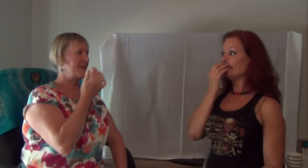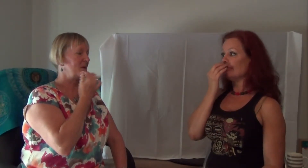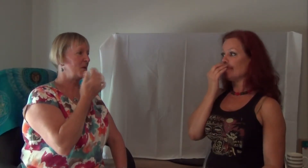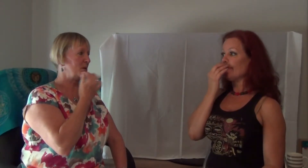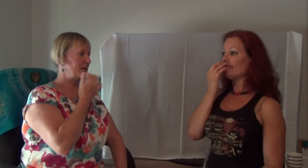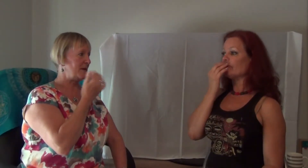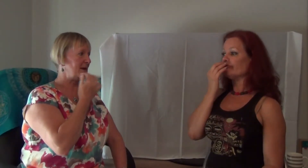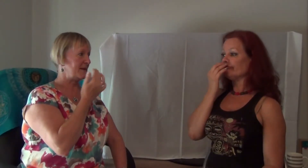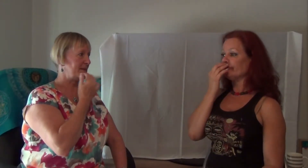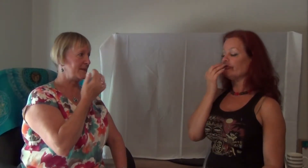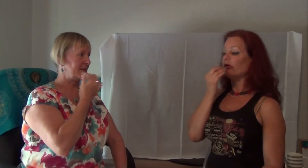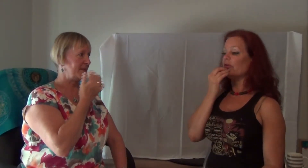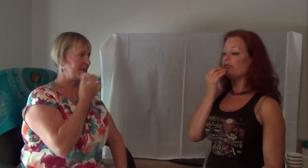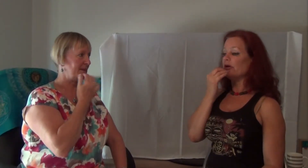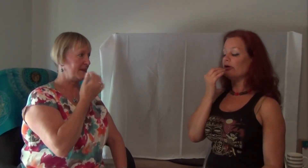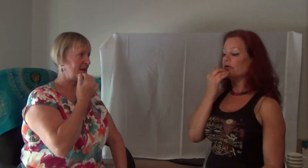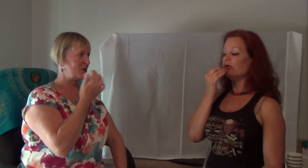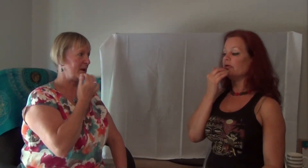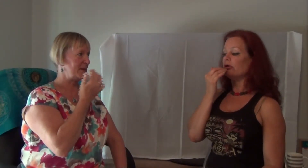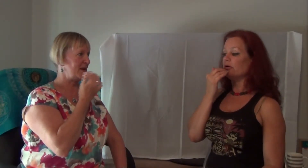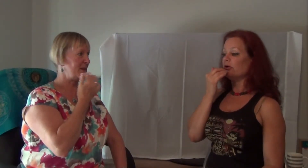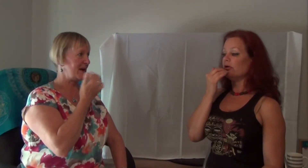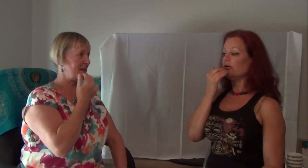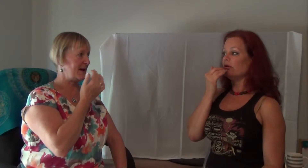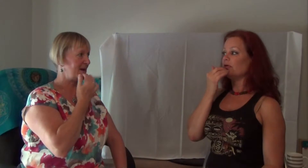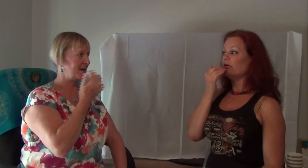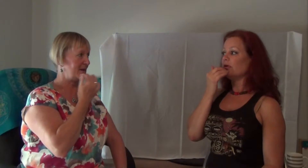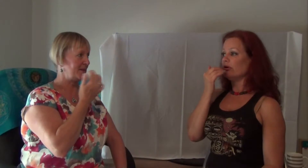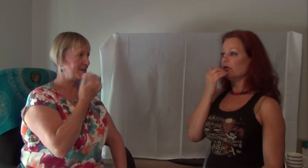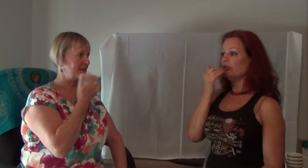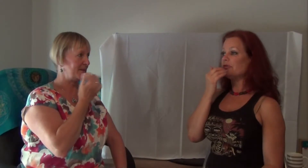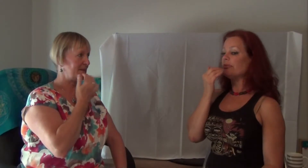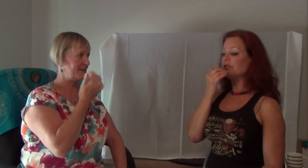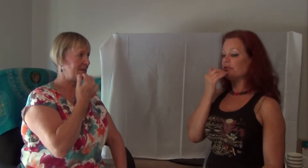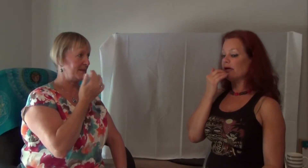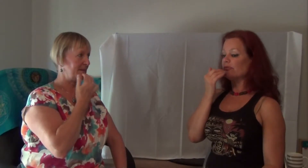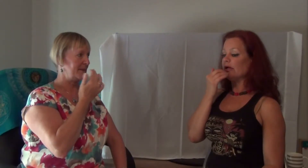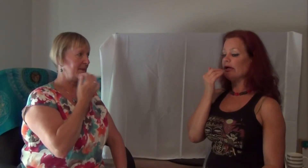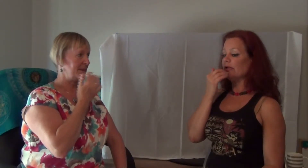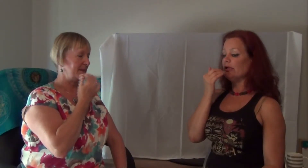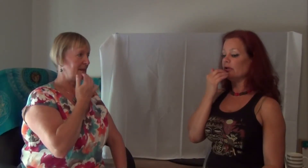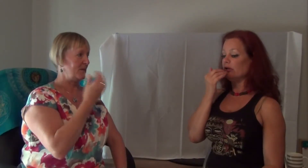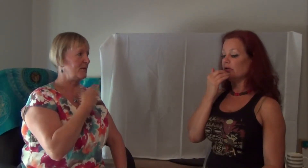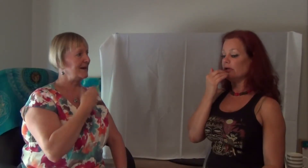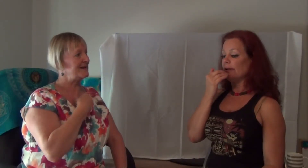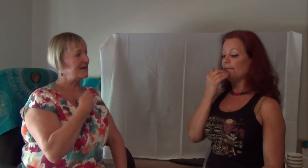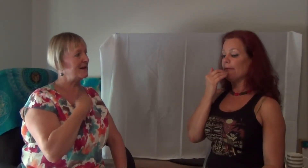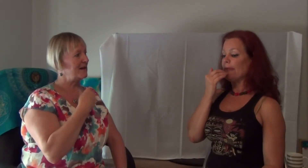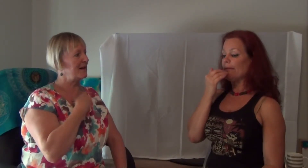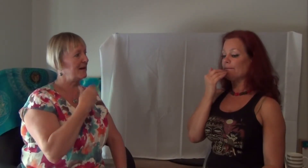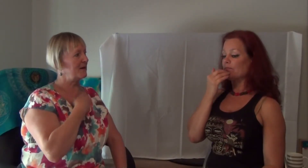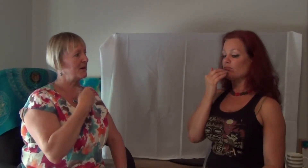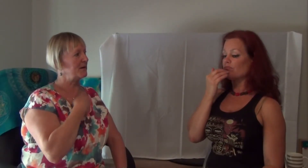All the fear. All the fear. Trapped in the back of my head. Trapped in the back of my head. Releasing it and letting it go.